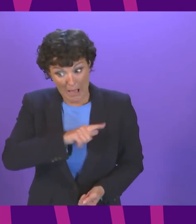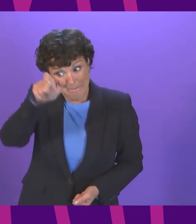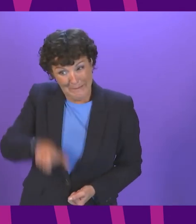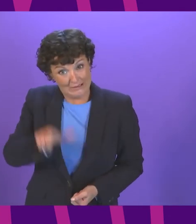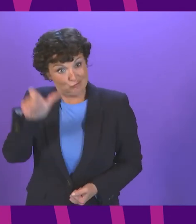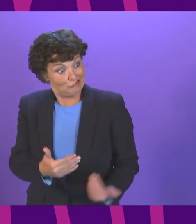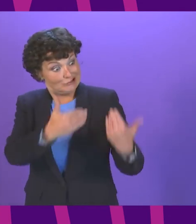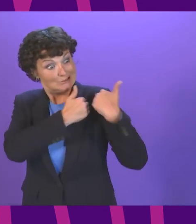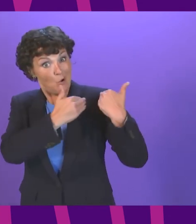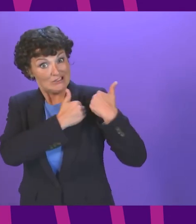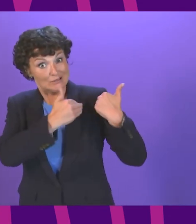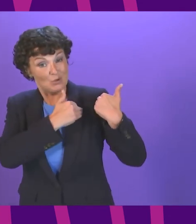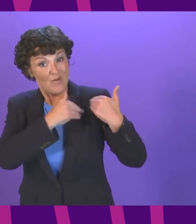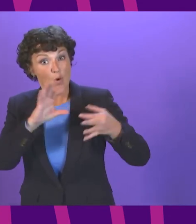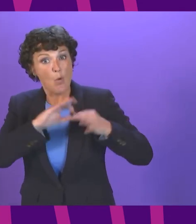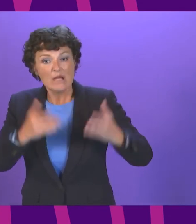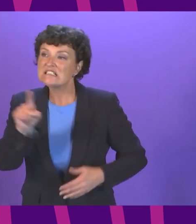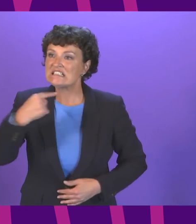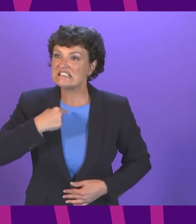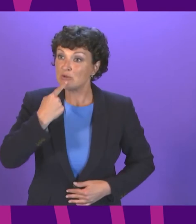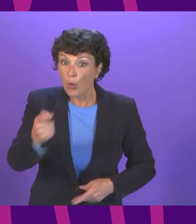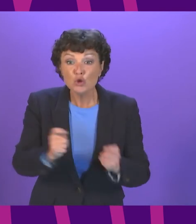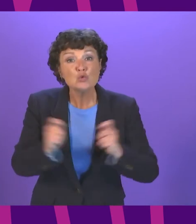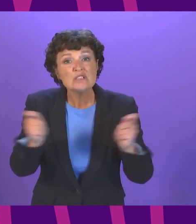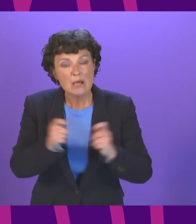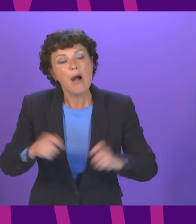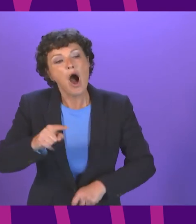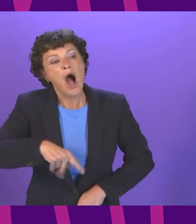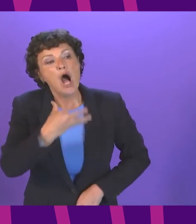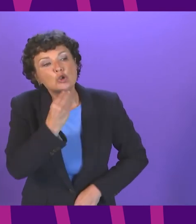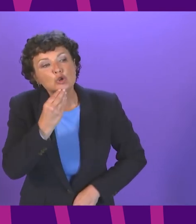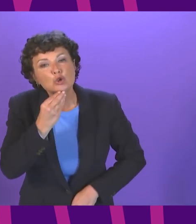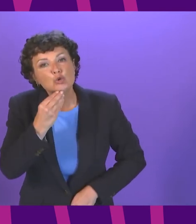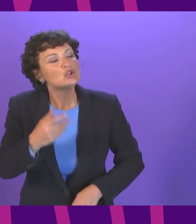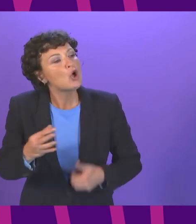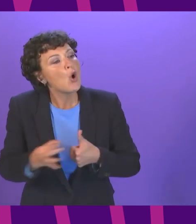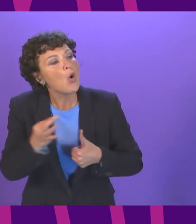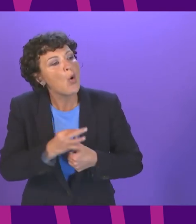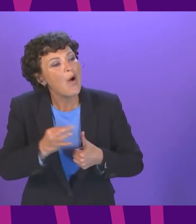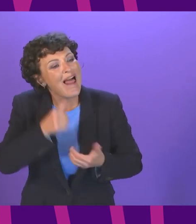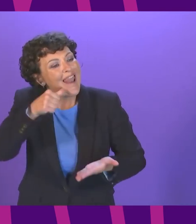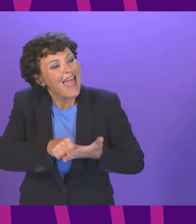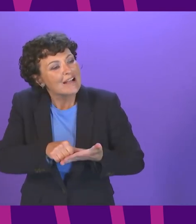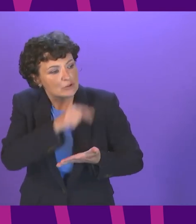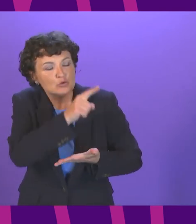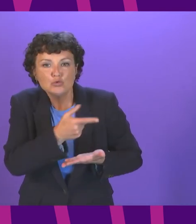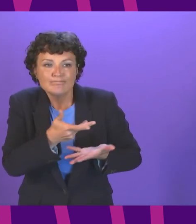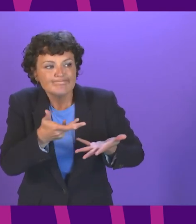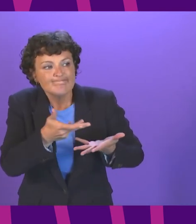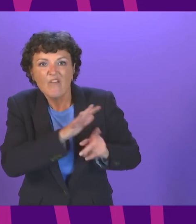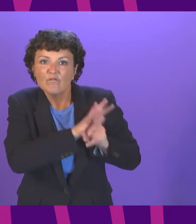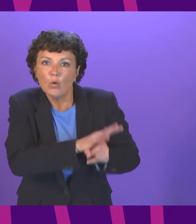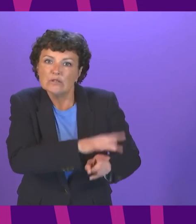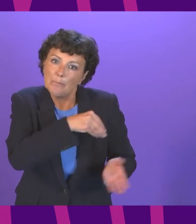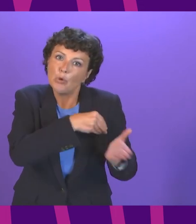service telling the press it uses court proceedings to shunt tenants to pay arrears is just one the